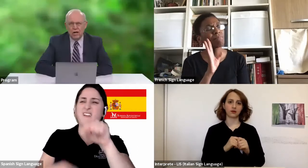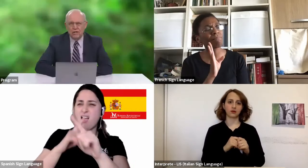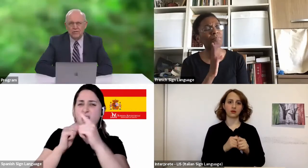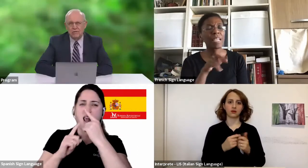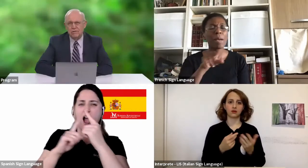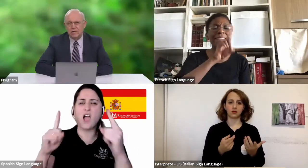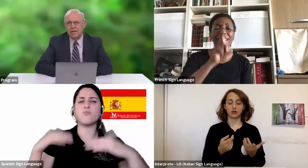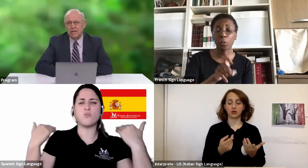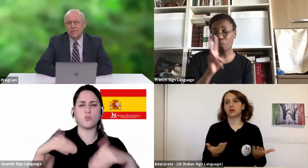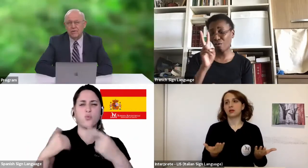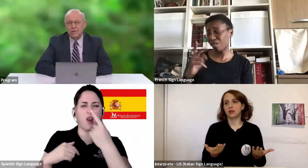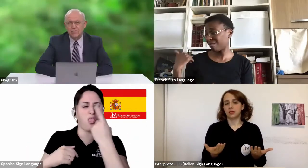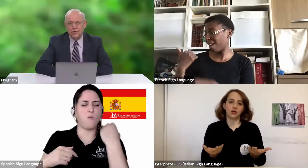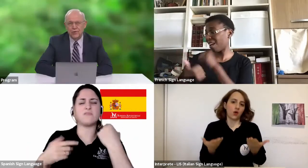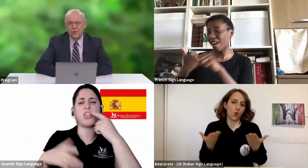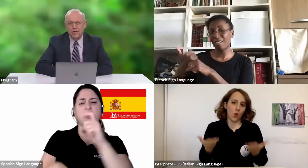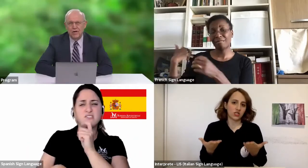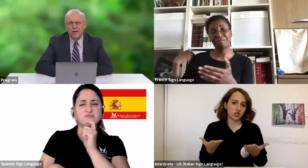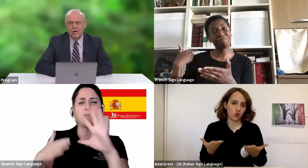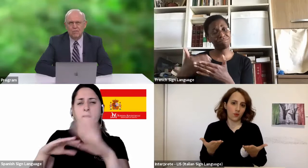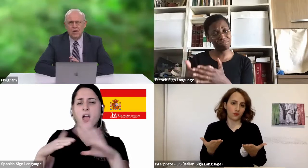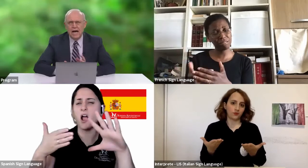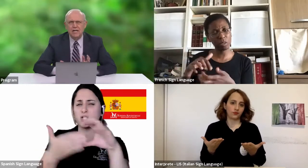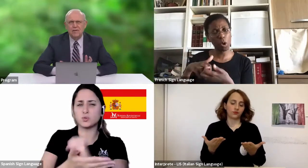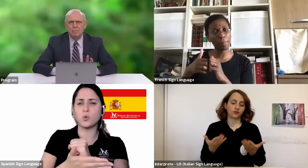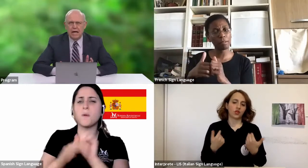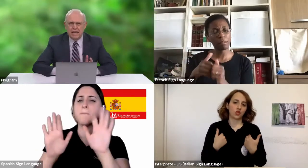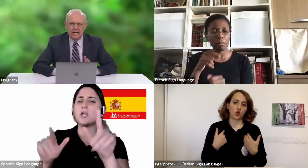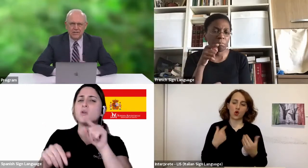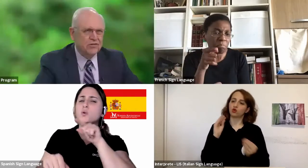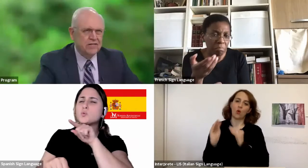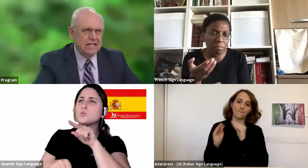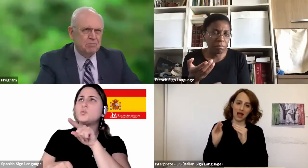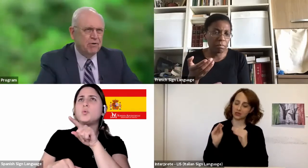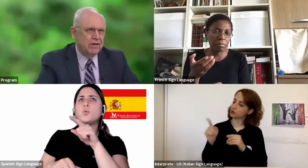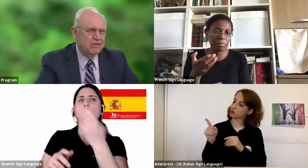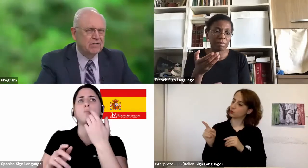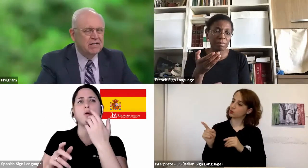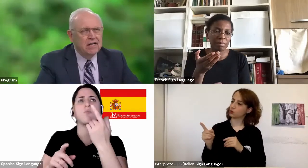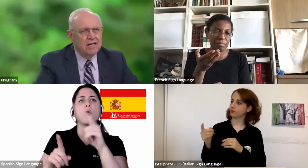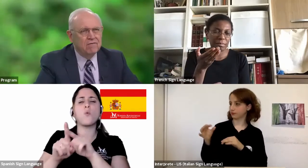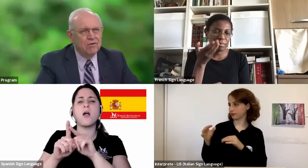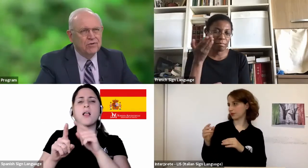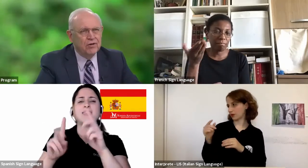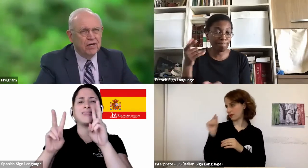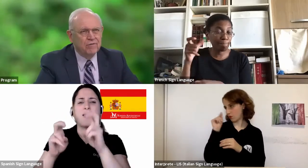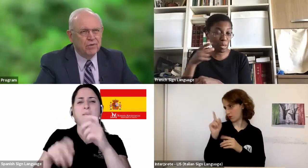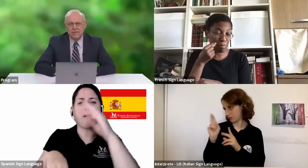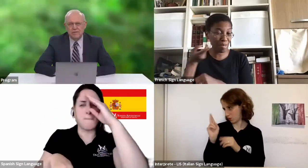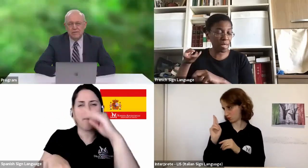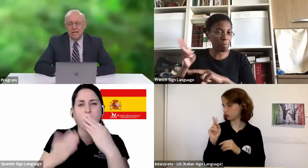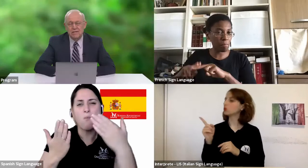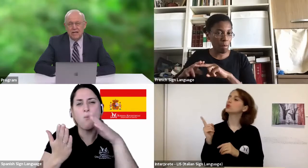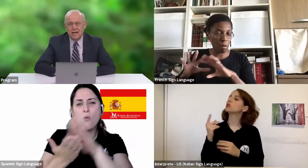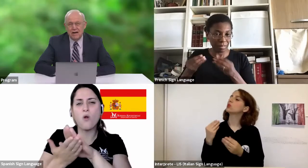your loss created difficulties for you? What kind of impact has this experience of losing your loved